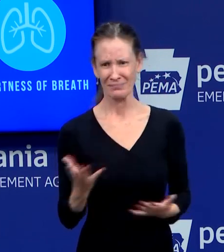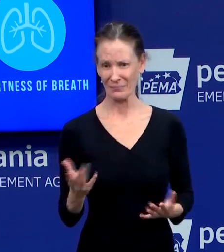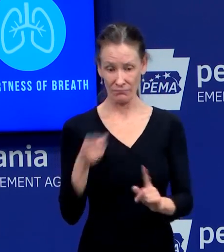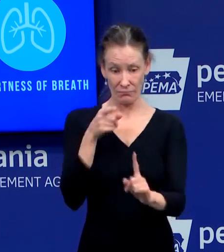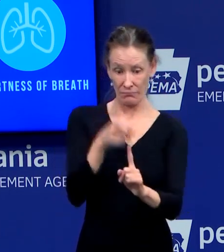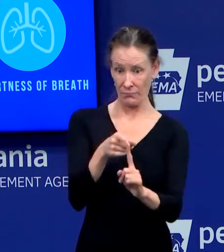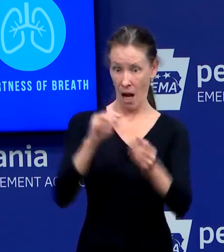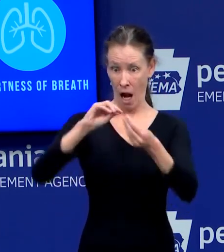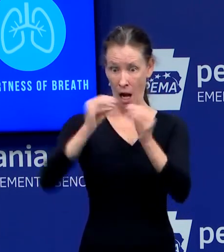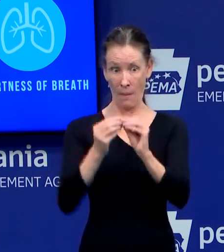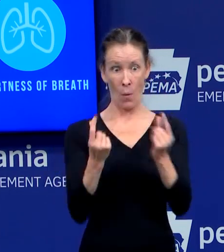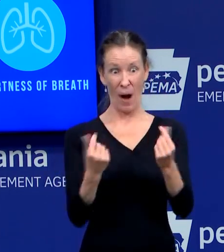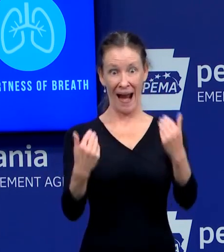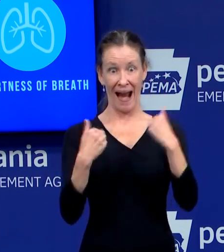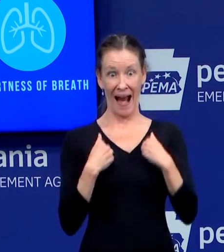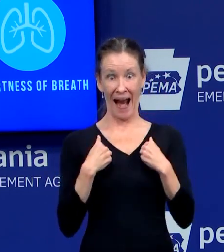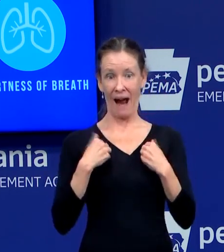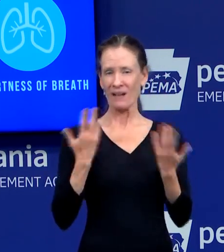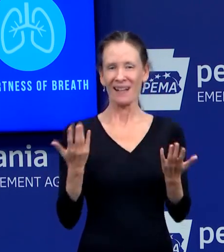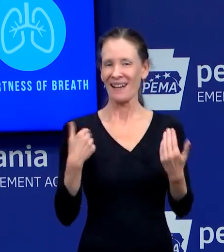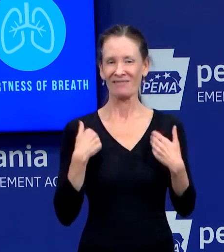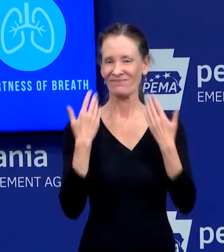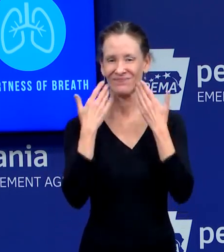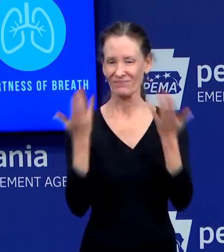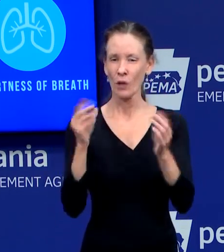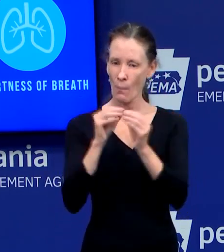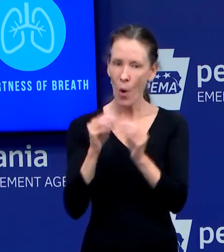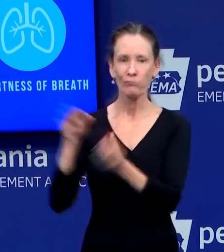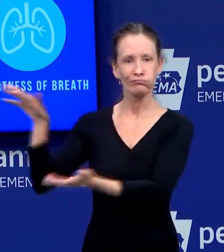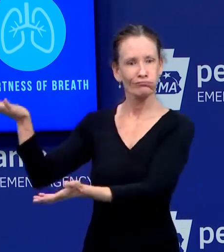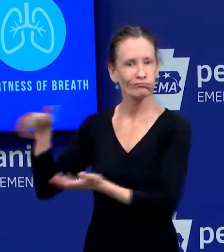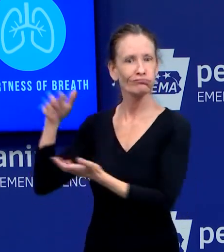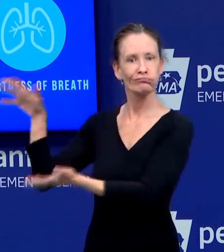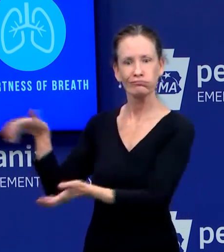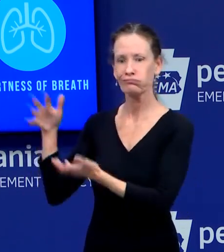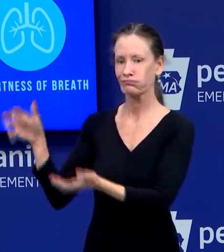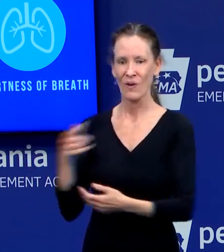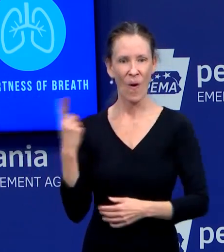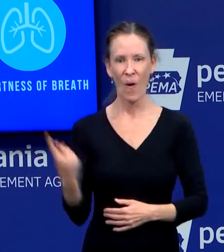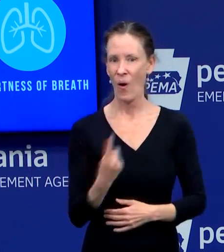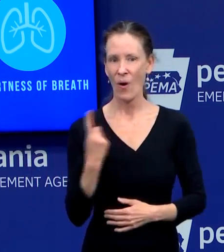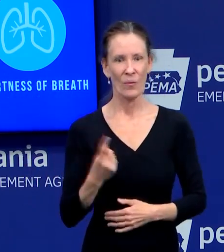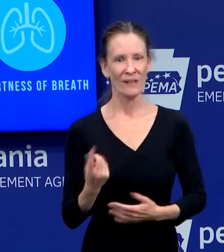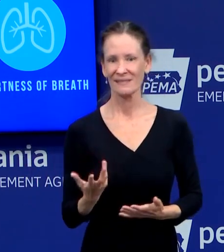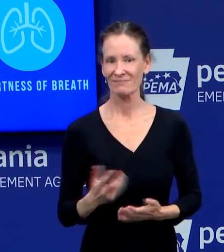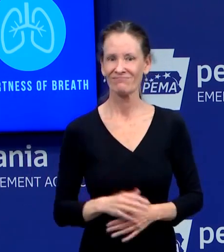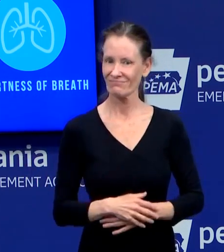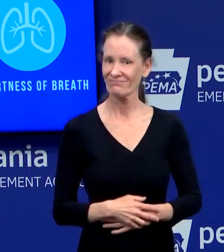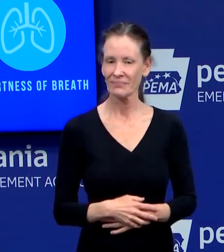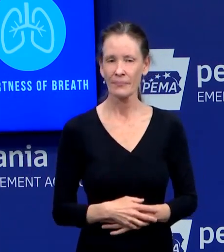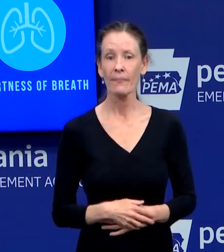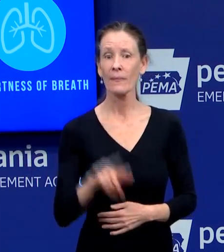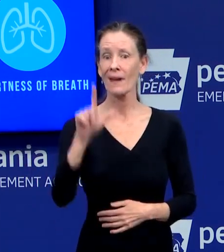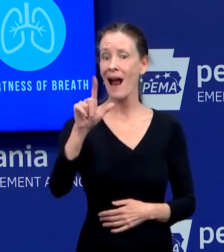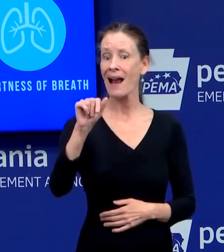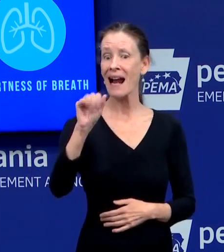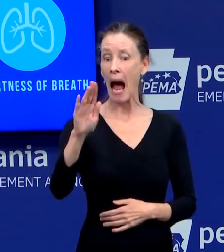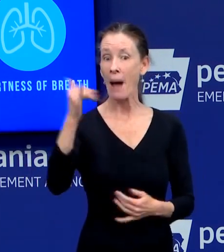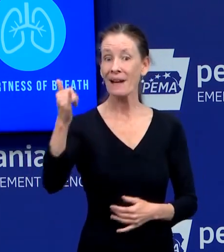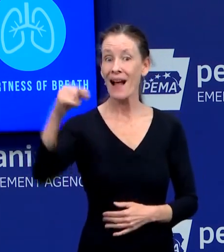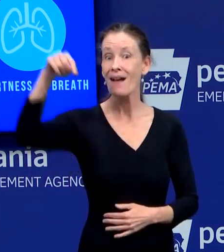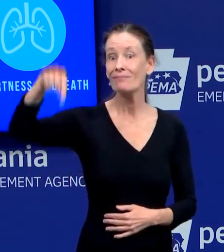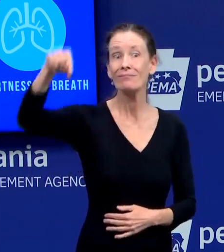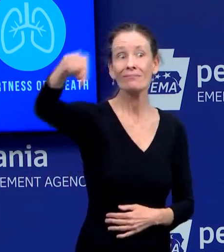from the laboratory, our discussion with the laboratory director is that we can, any test, he can satisfy any, all of our needs